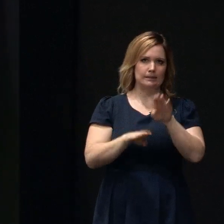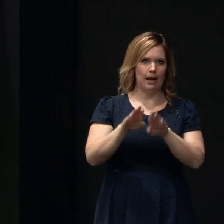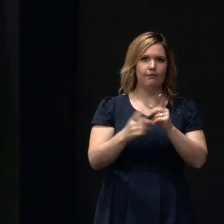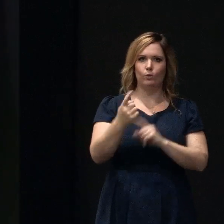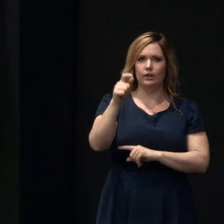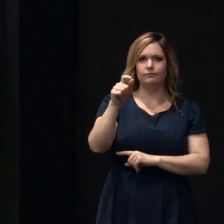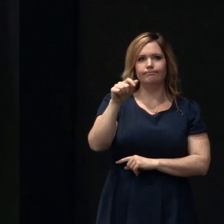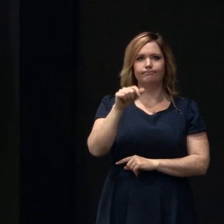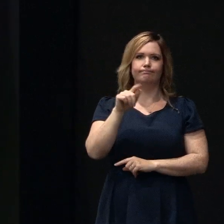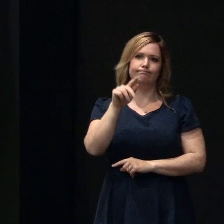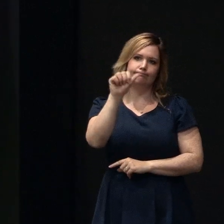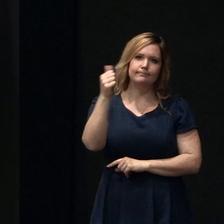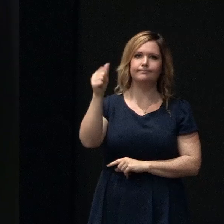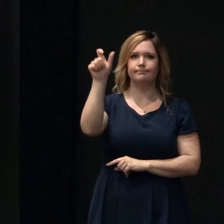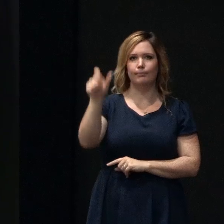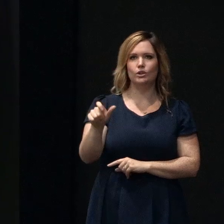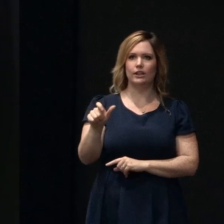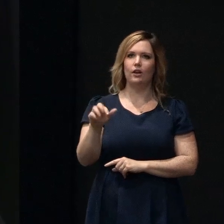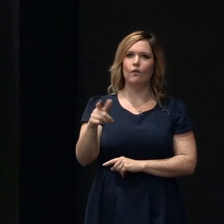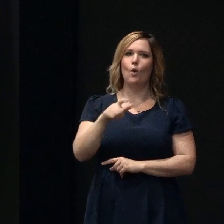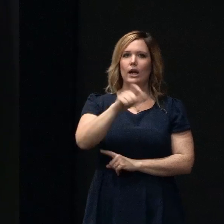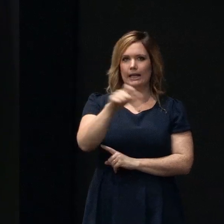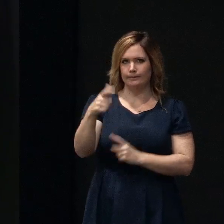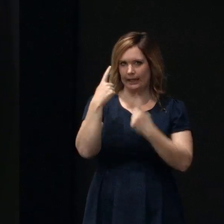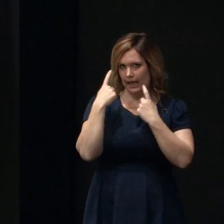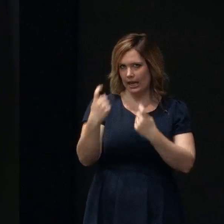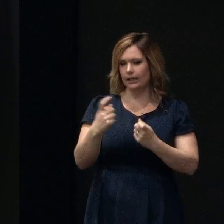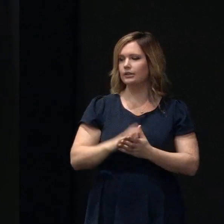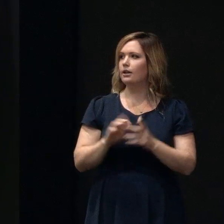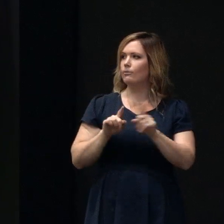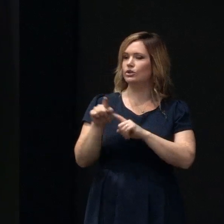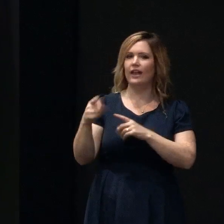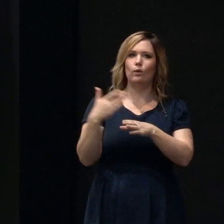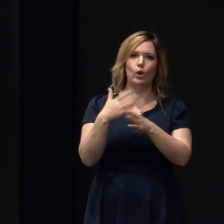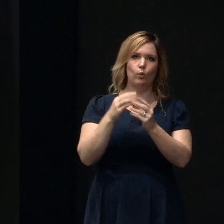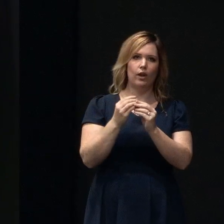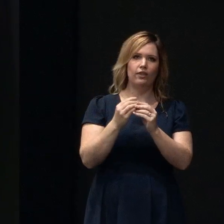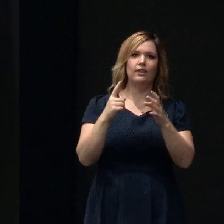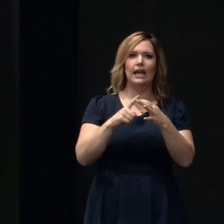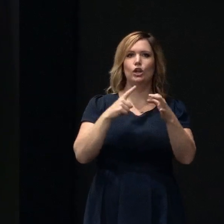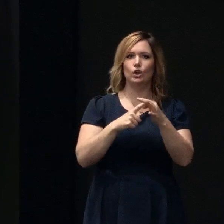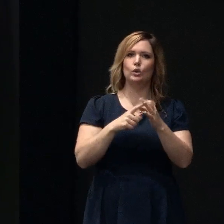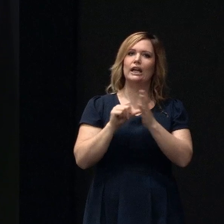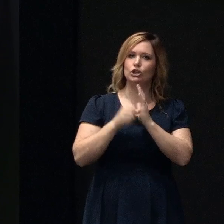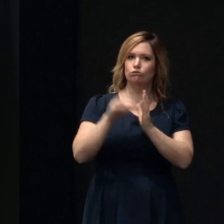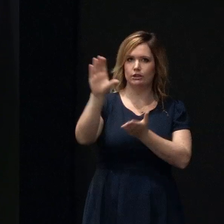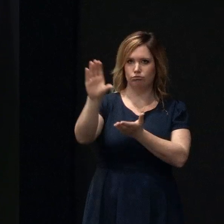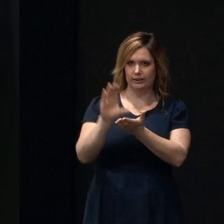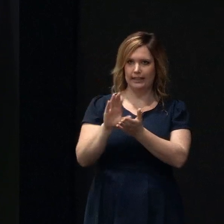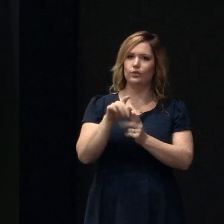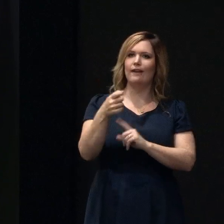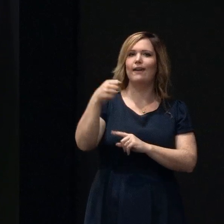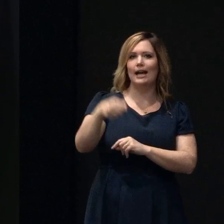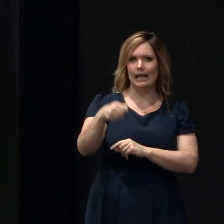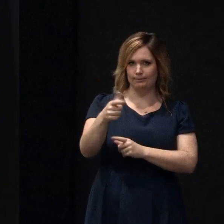customer care team that predominantly deal on the insurance and the EQ insurance receipt as a case manager with our clients,